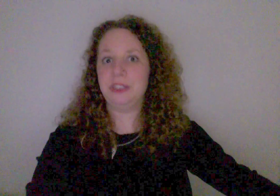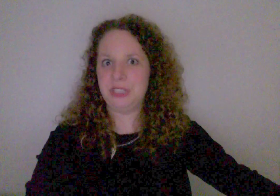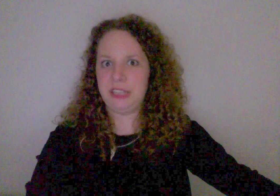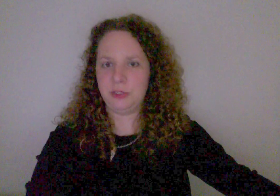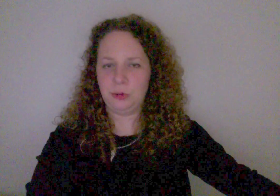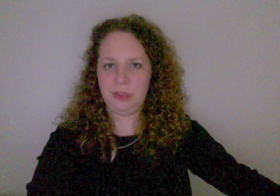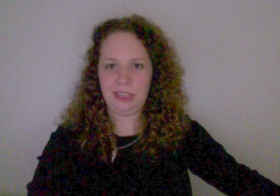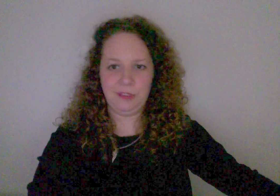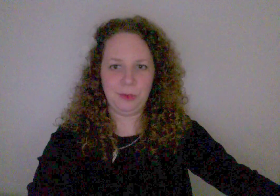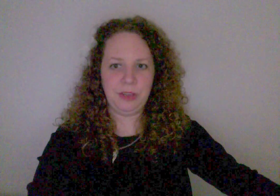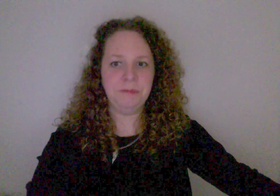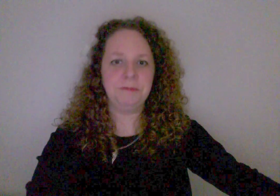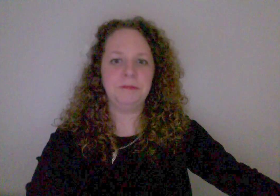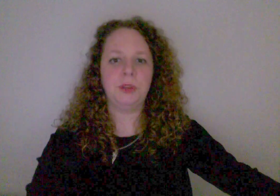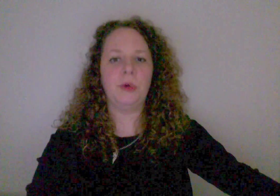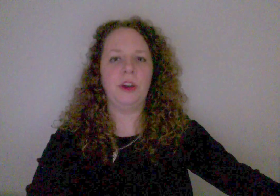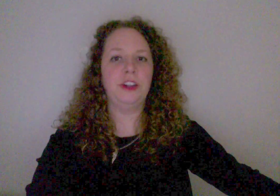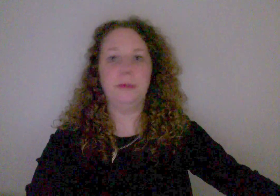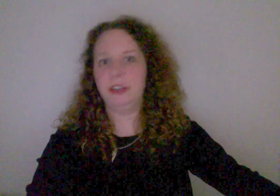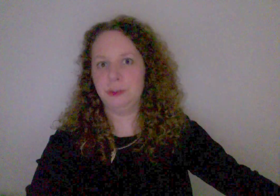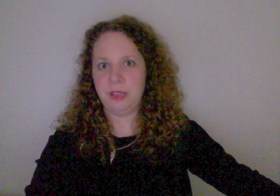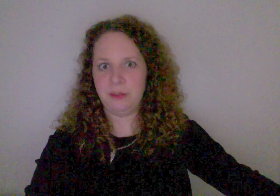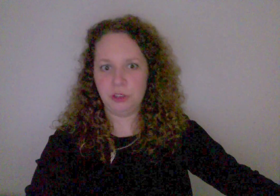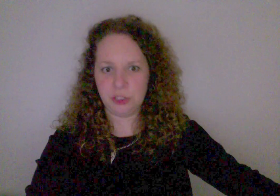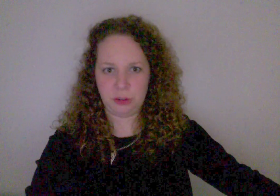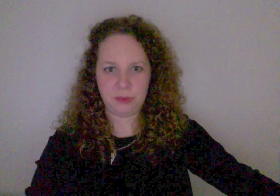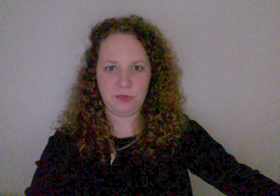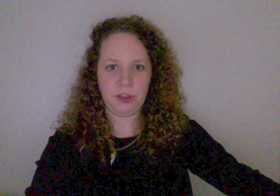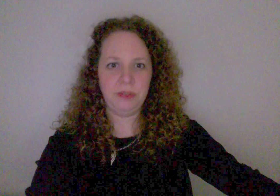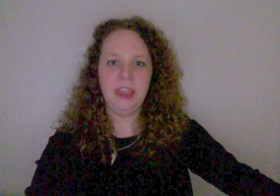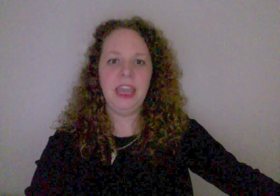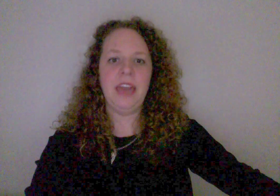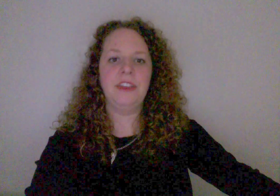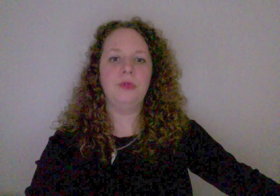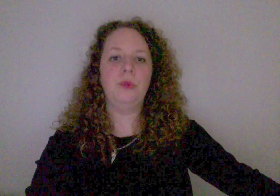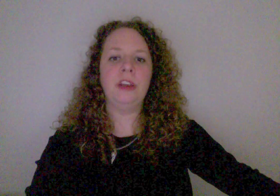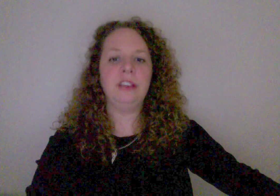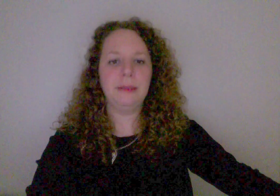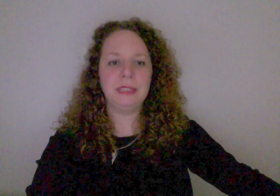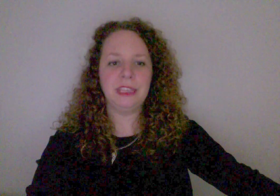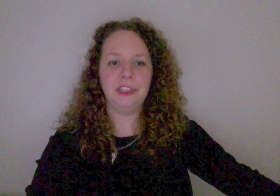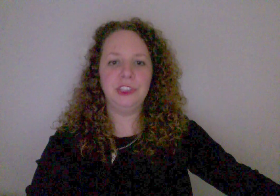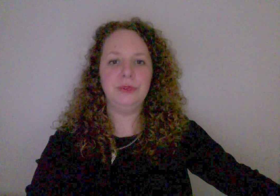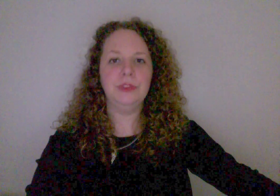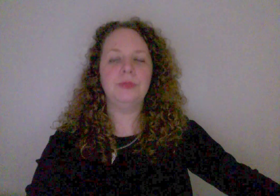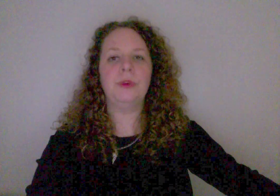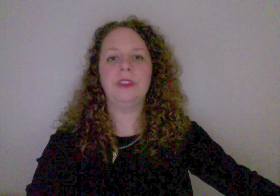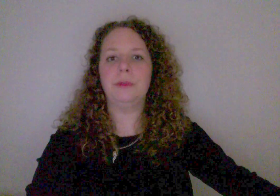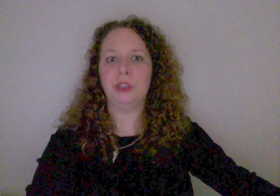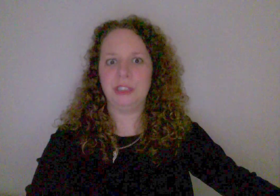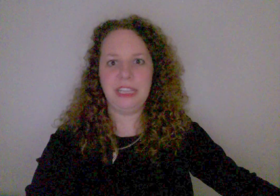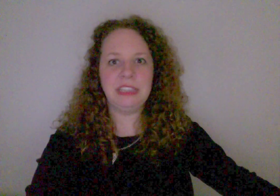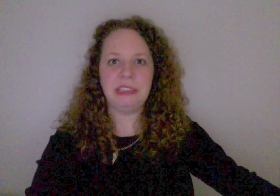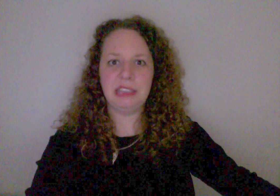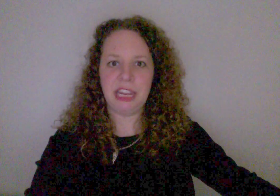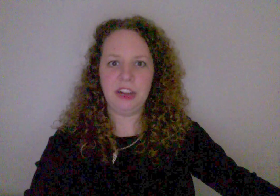at the deaf school would give you one. Or your peers would give you a descriptive one. And then when are name signs used? When the person isn't there?